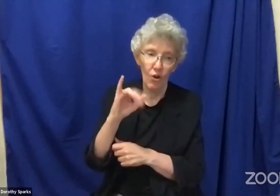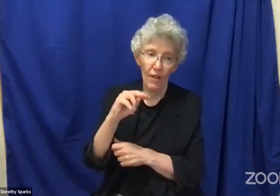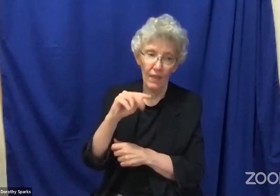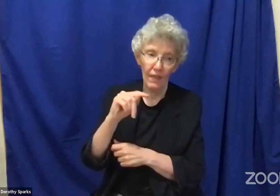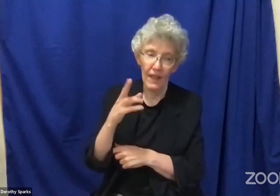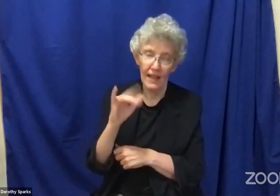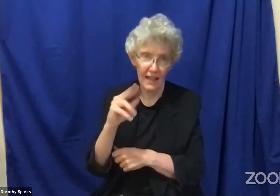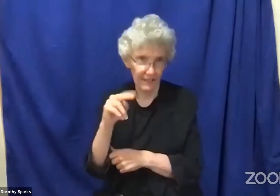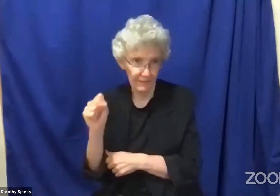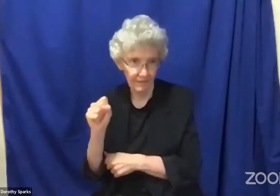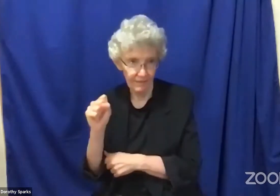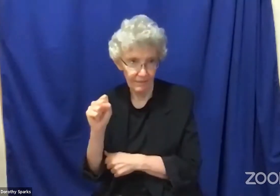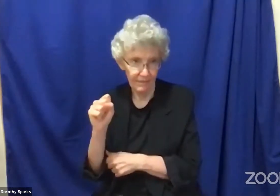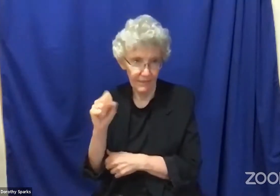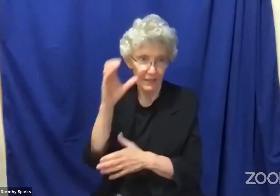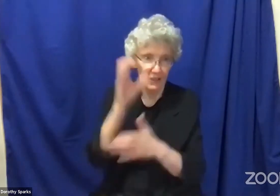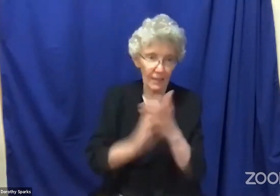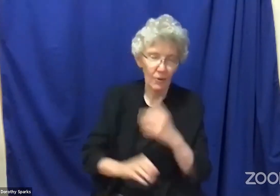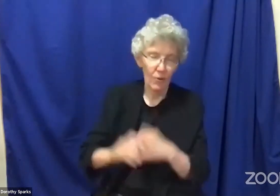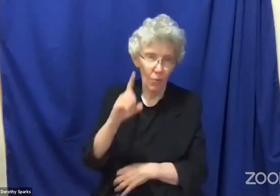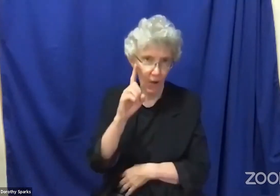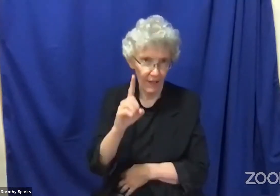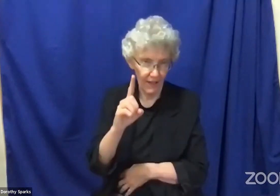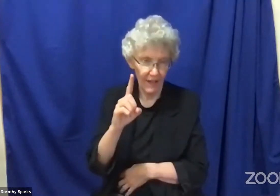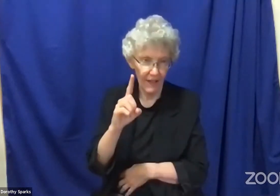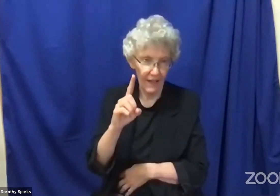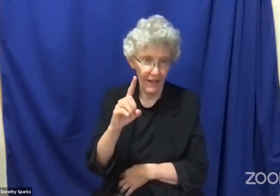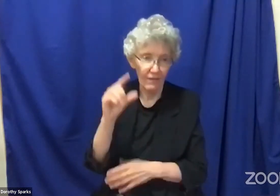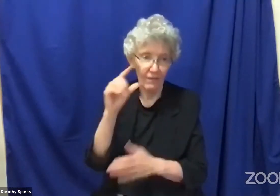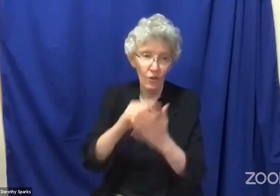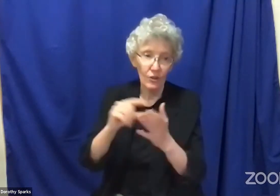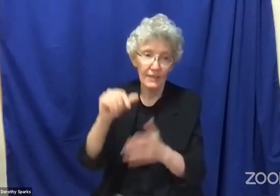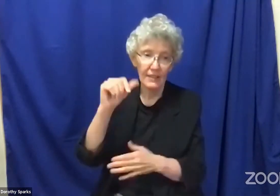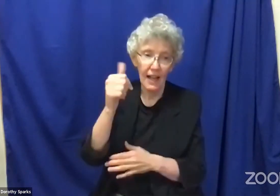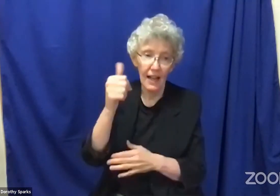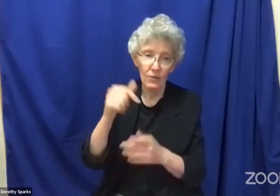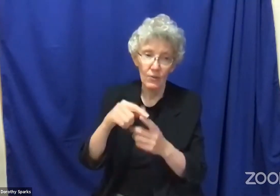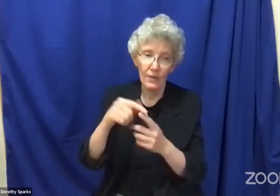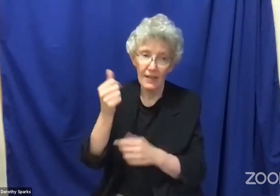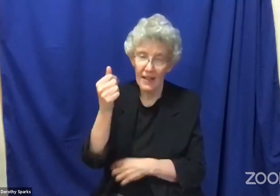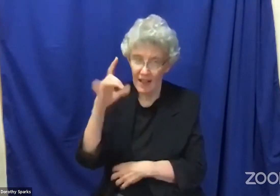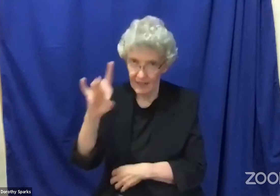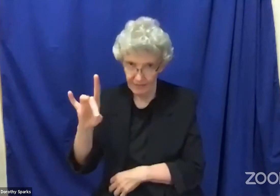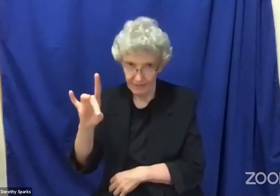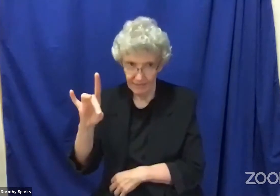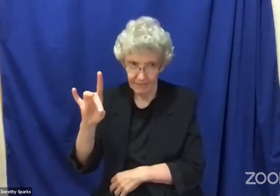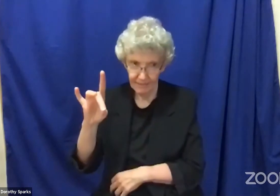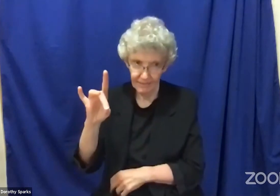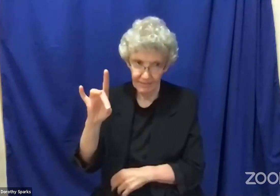And now, a reading from 1 Corinthians chapter 1, verses 10 through 18.